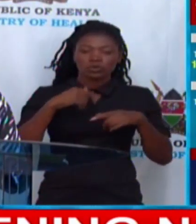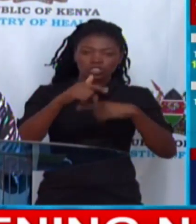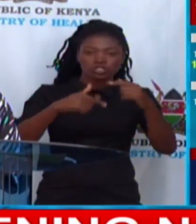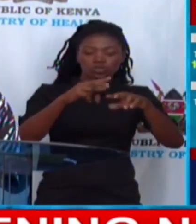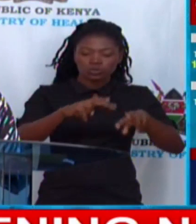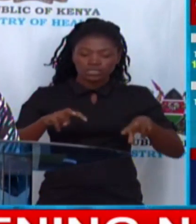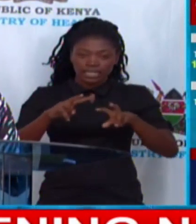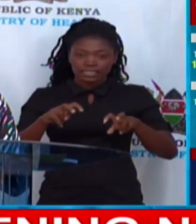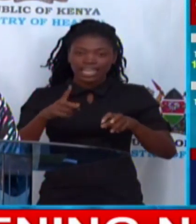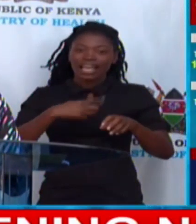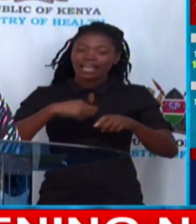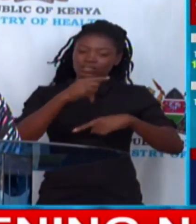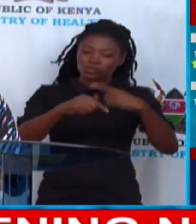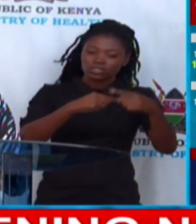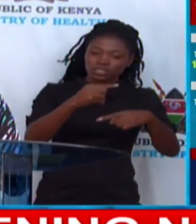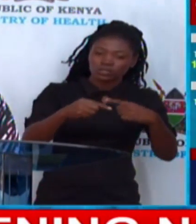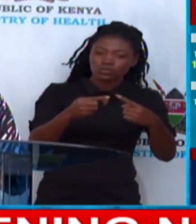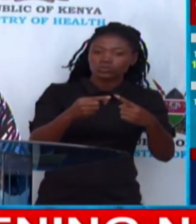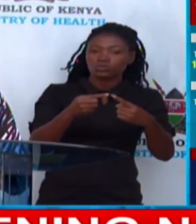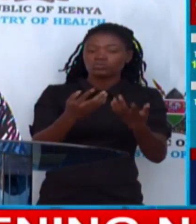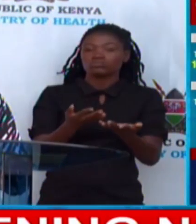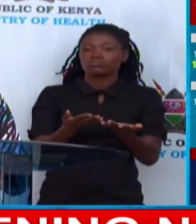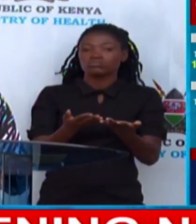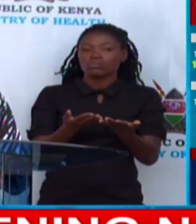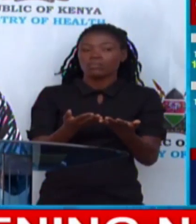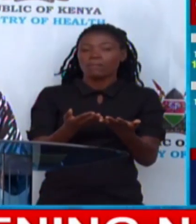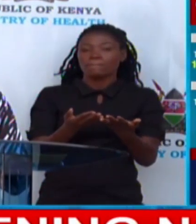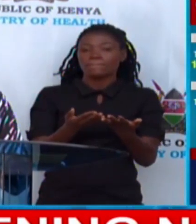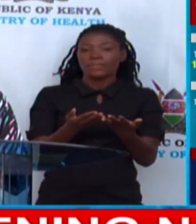continue with our level of preparedness and response, I would like to appeal to